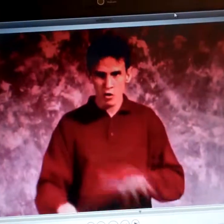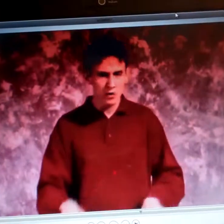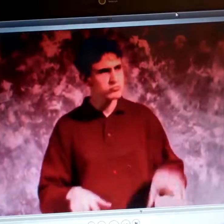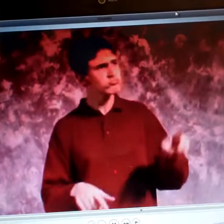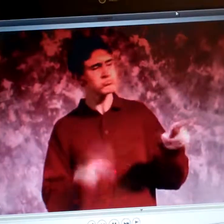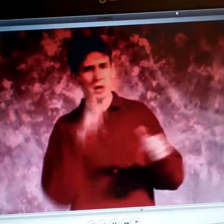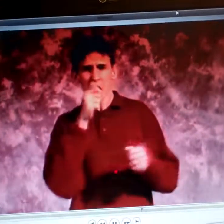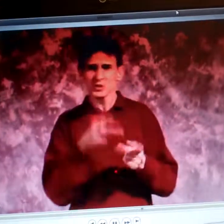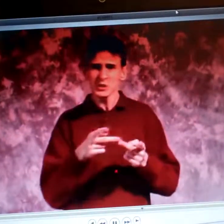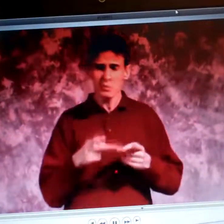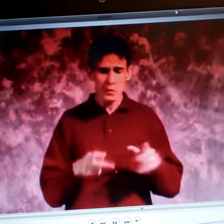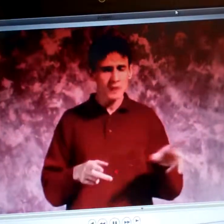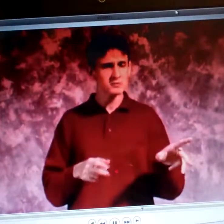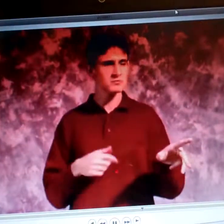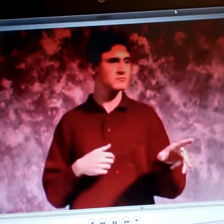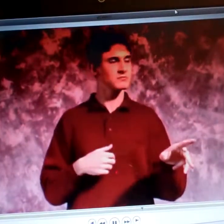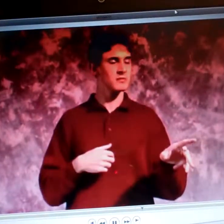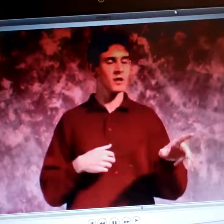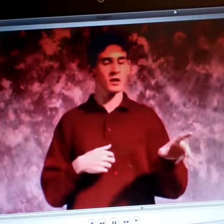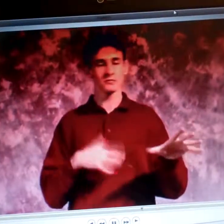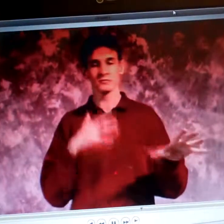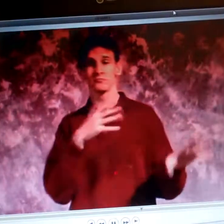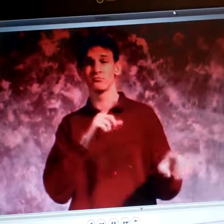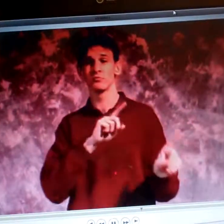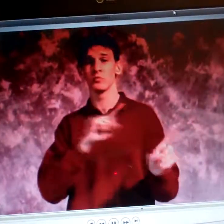And there were seven different waterfalls in this one area.